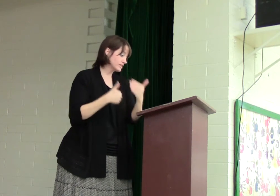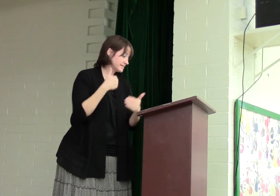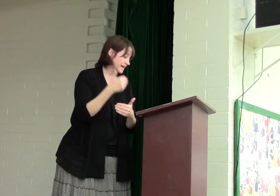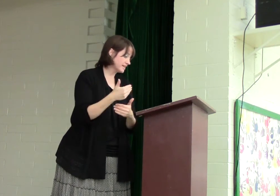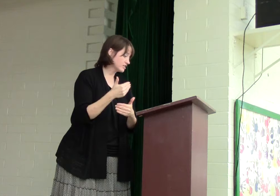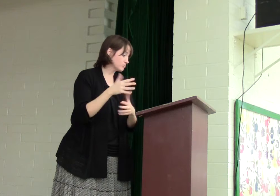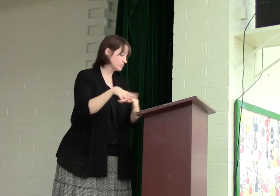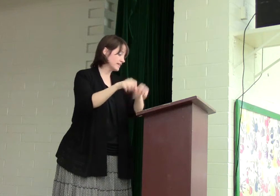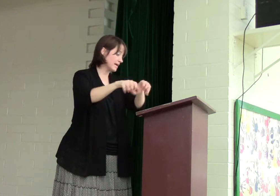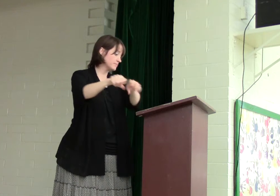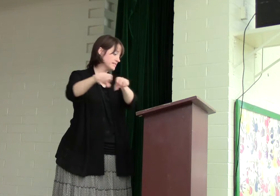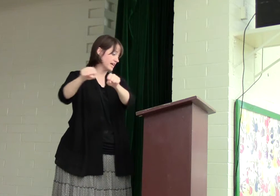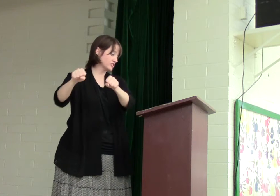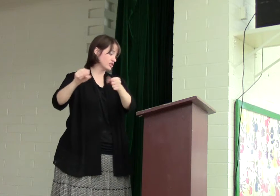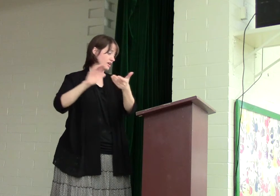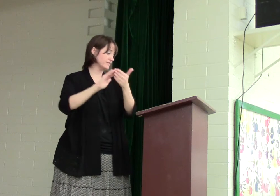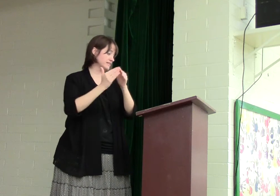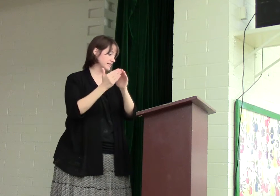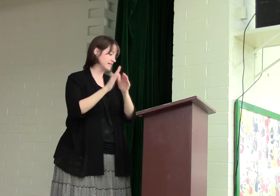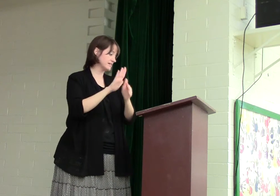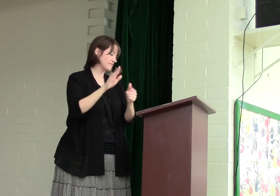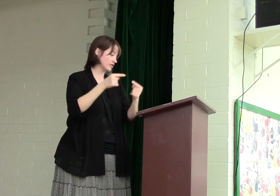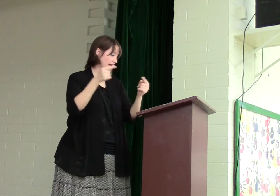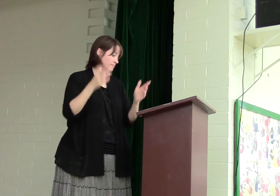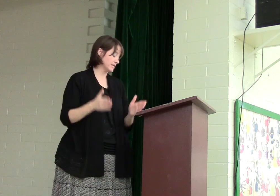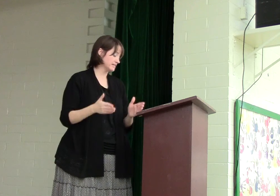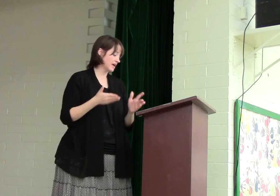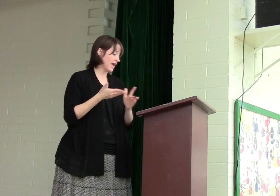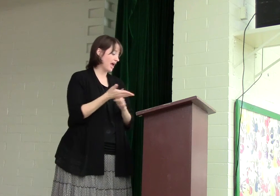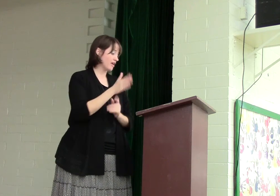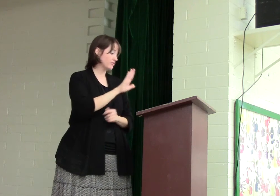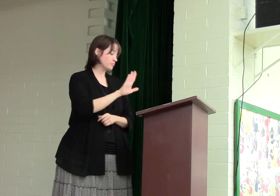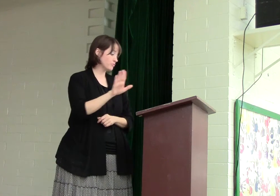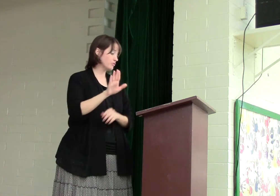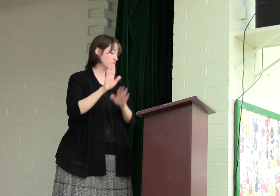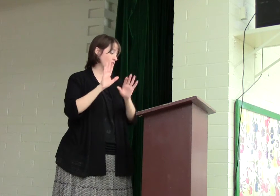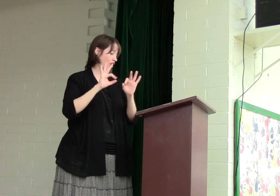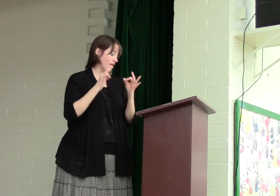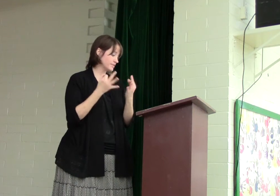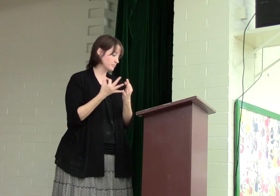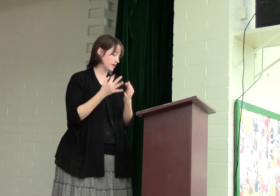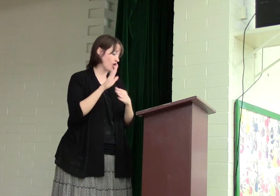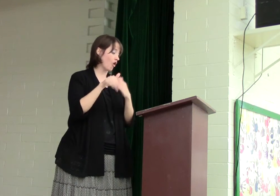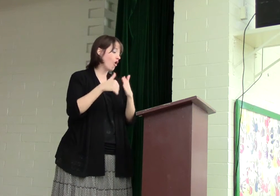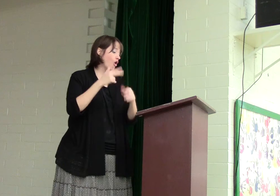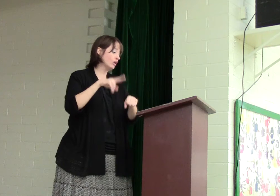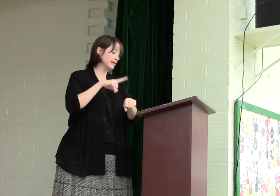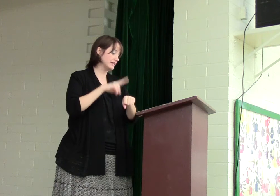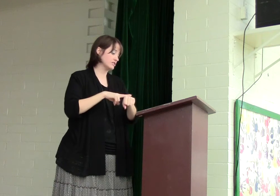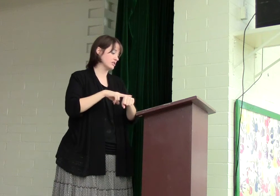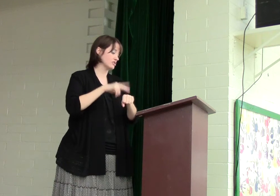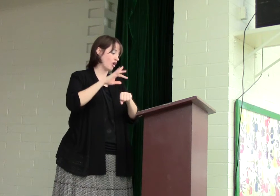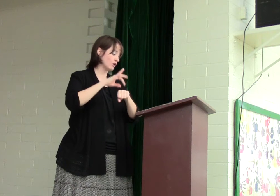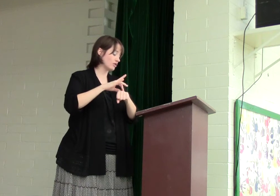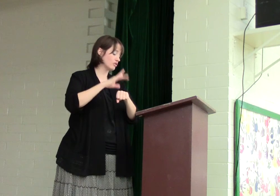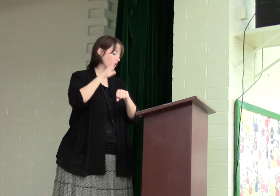descendants will take possession of the cities of their enemies and through your offspring, all nations on earth